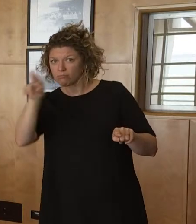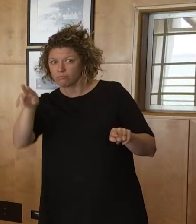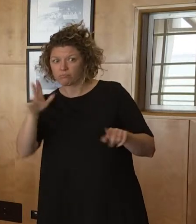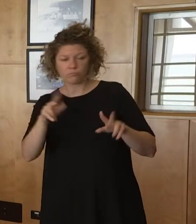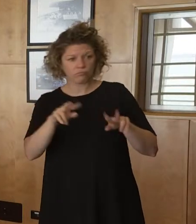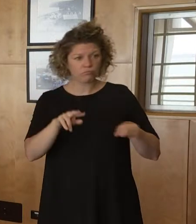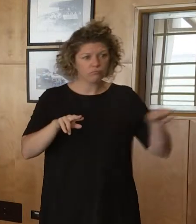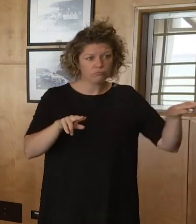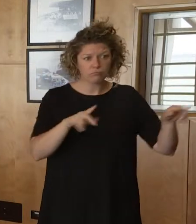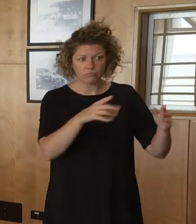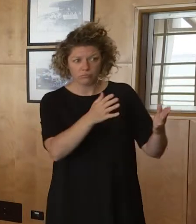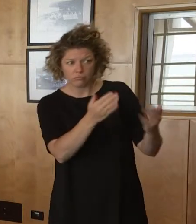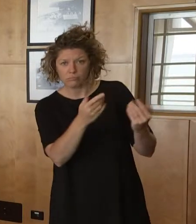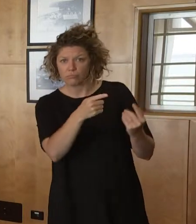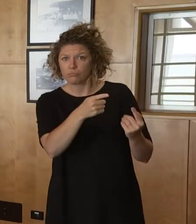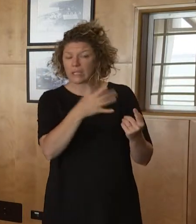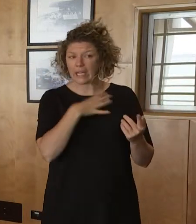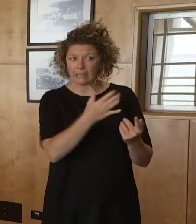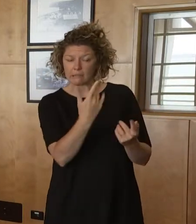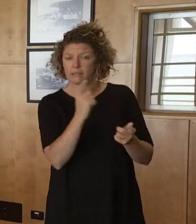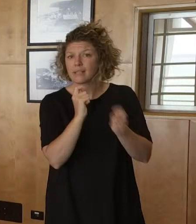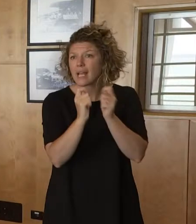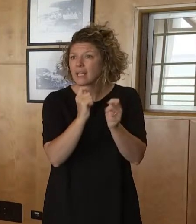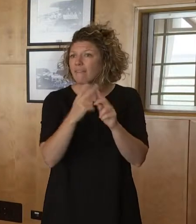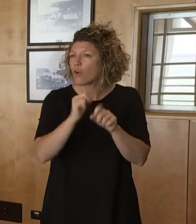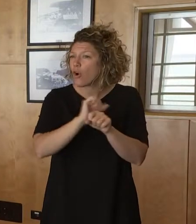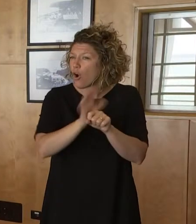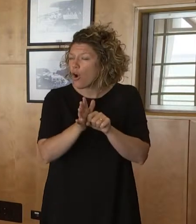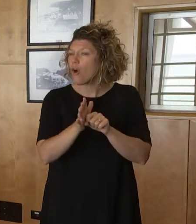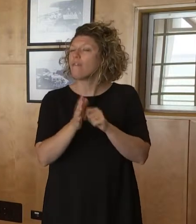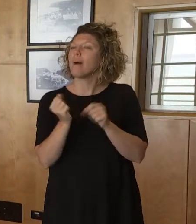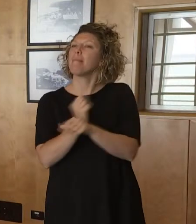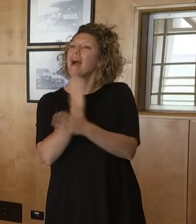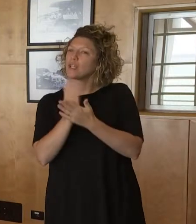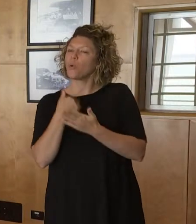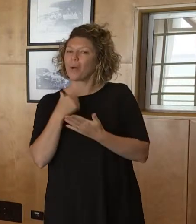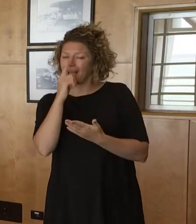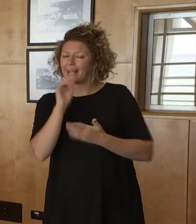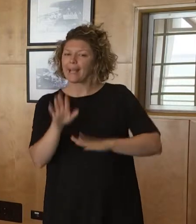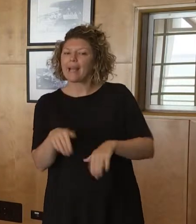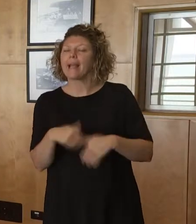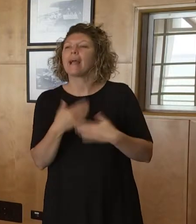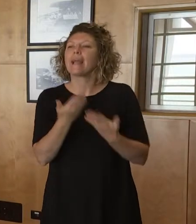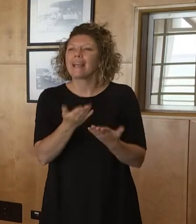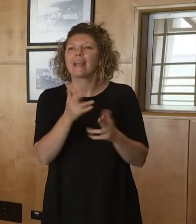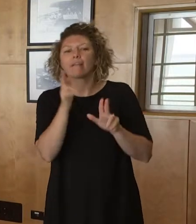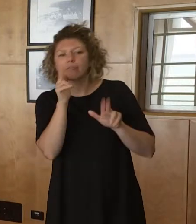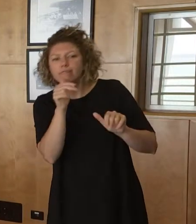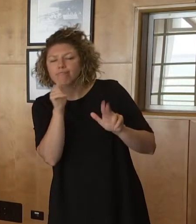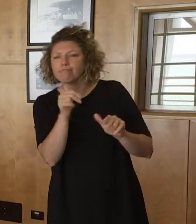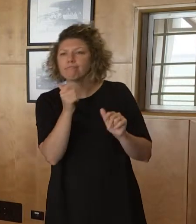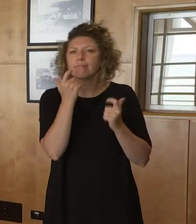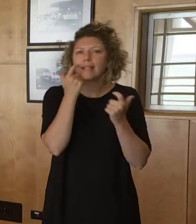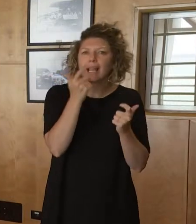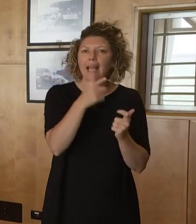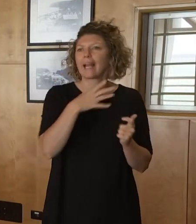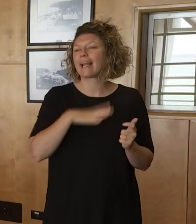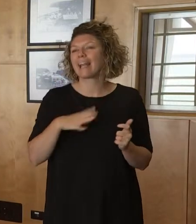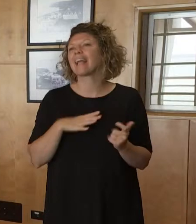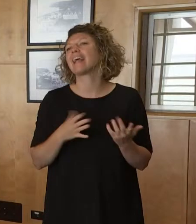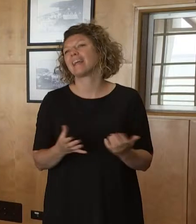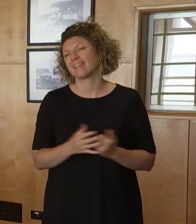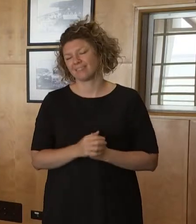making sure that they've been tested and that they have access to the care that they need, be that the preventative